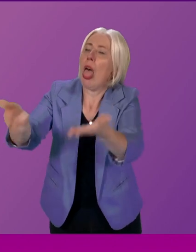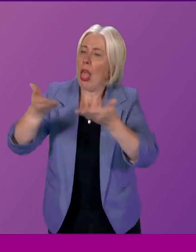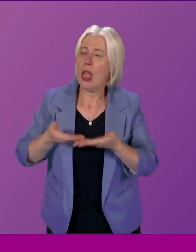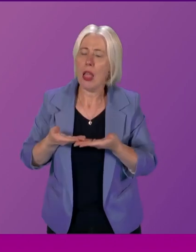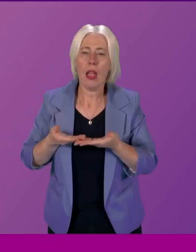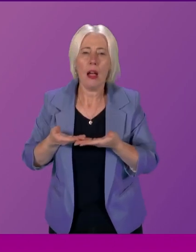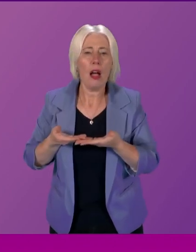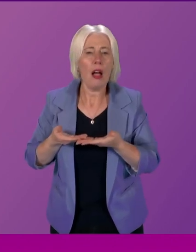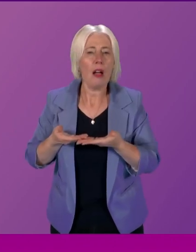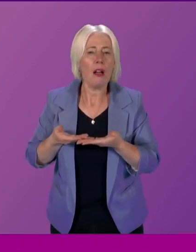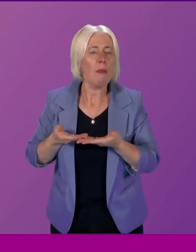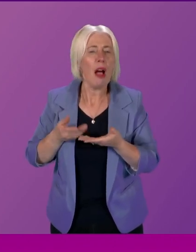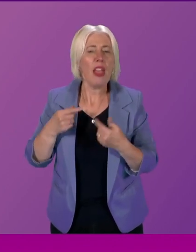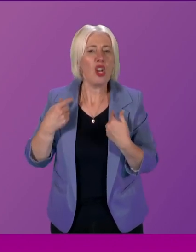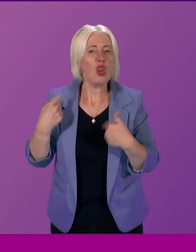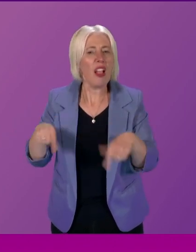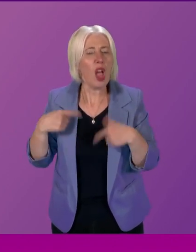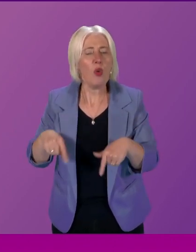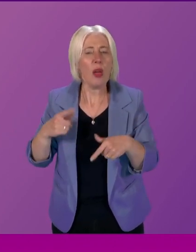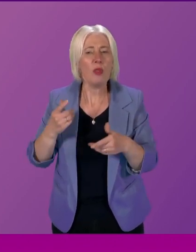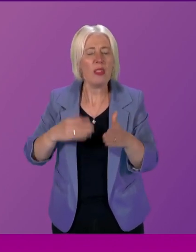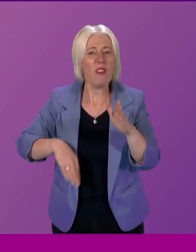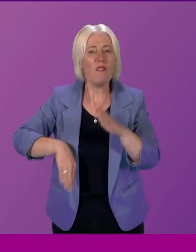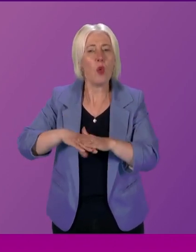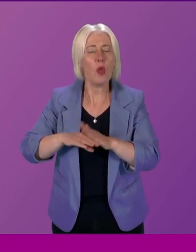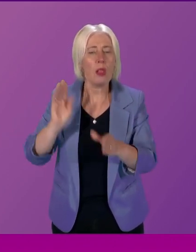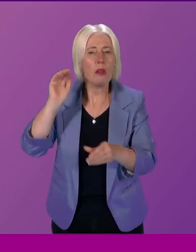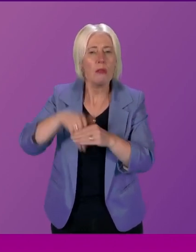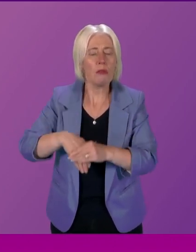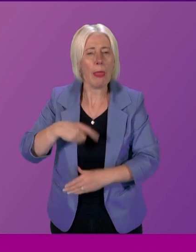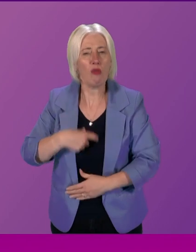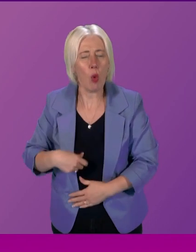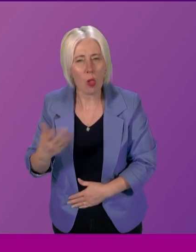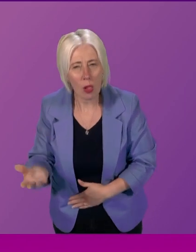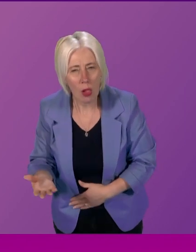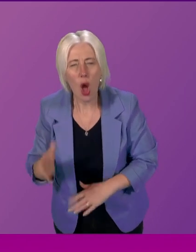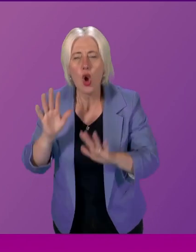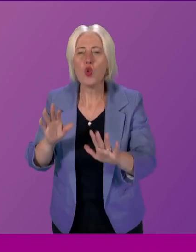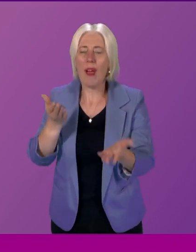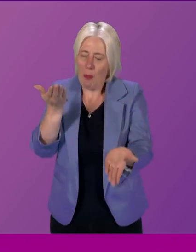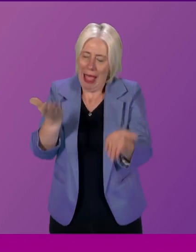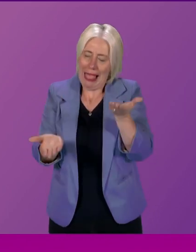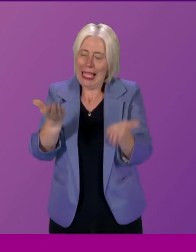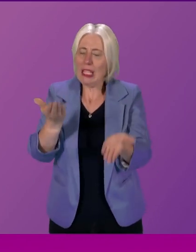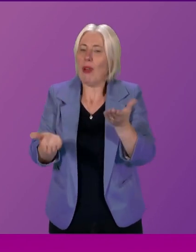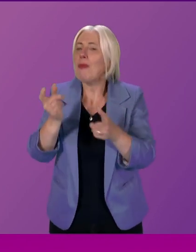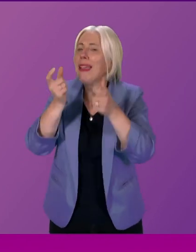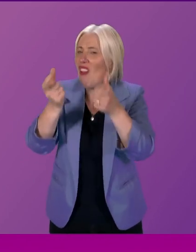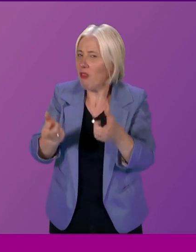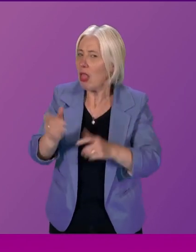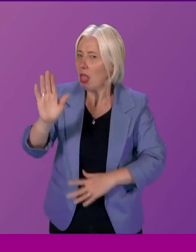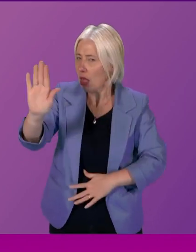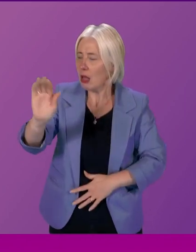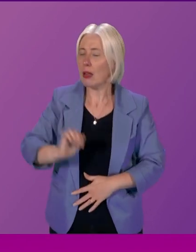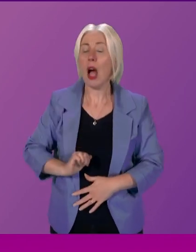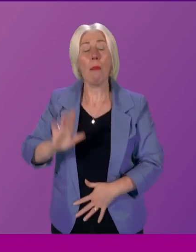part in but then not allow them to fulfil the role they've got so I think there's a careful balance and I'm minded and I hear